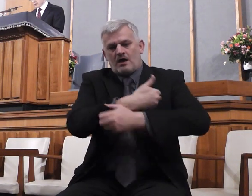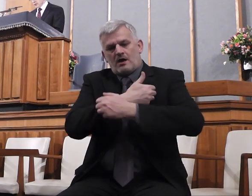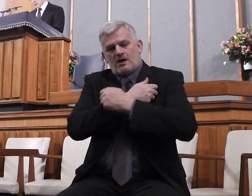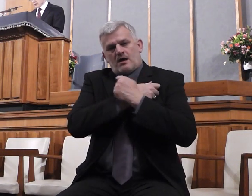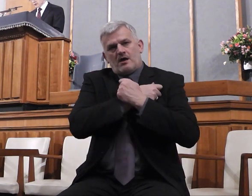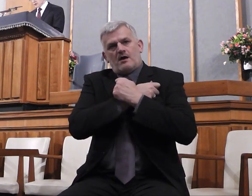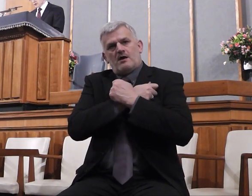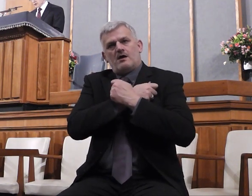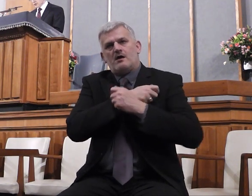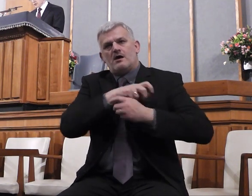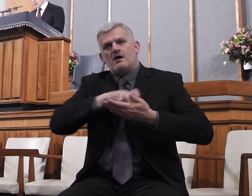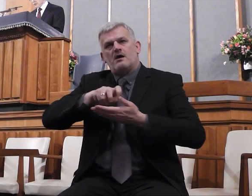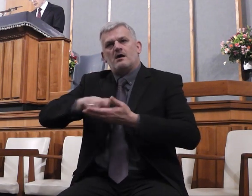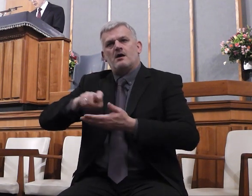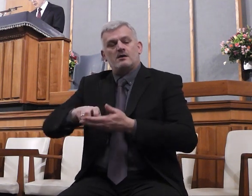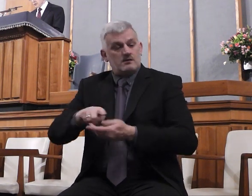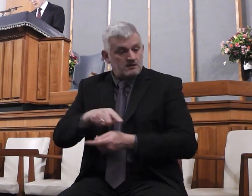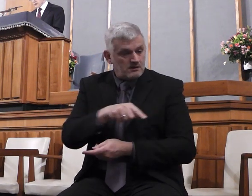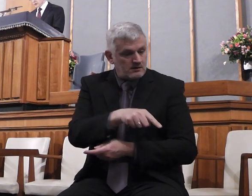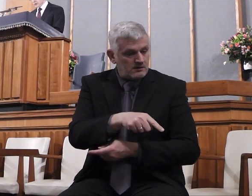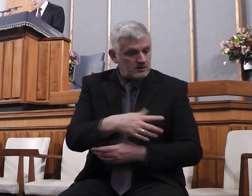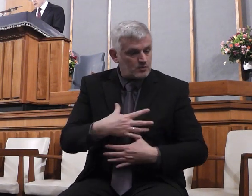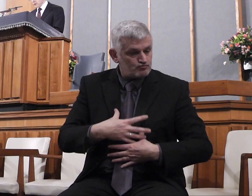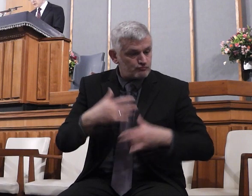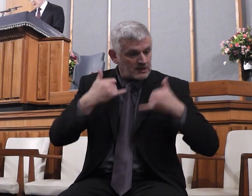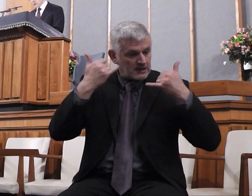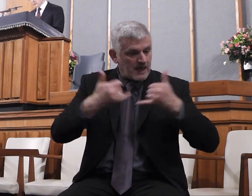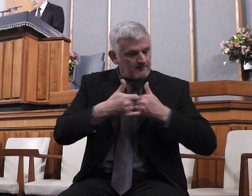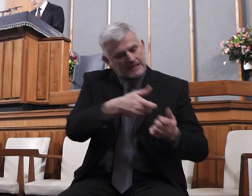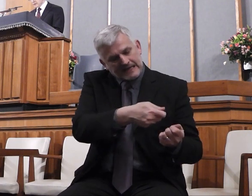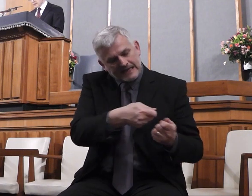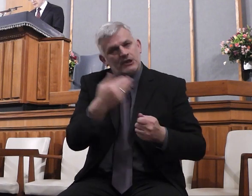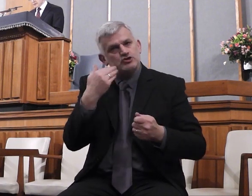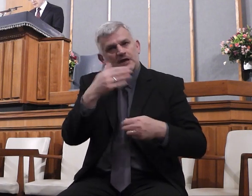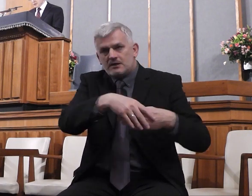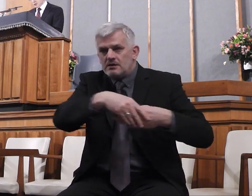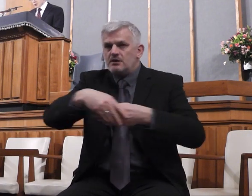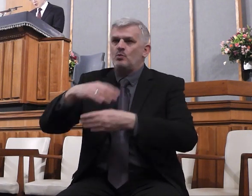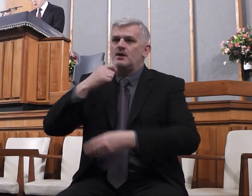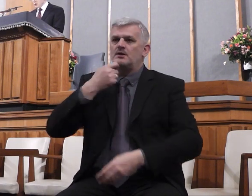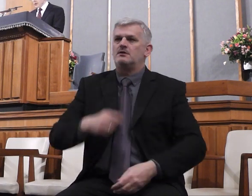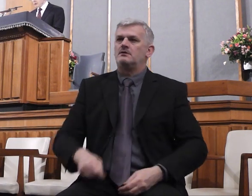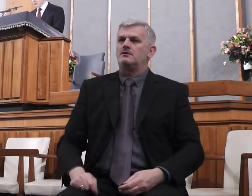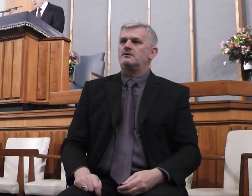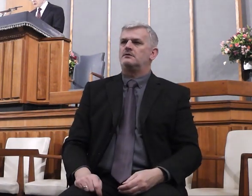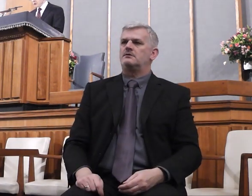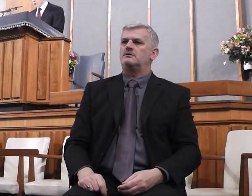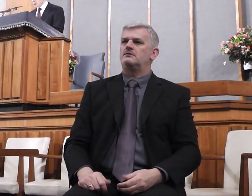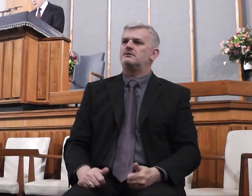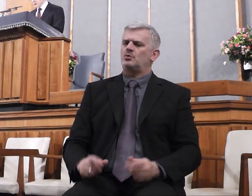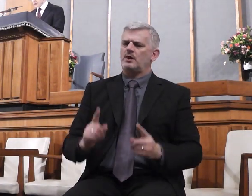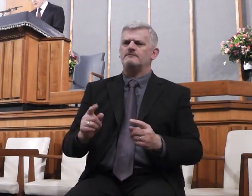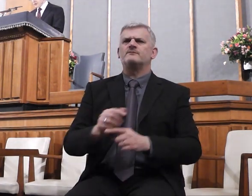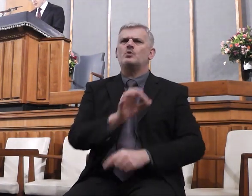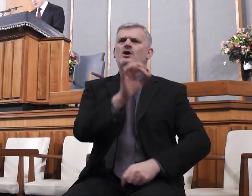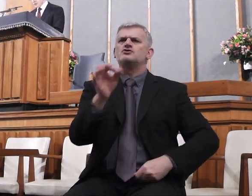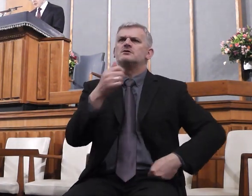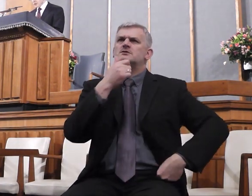and shall gently lead those that are with young. Who hath measured the waters in the